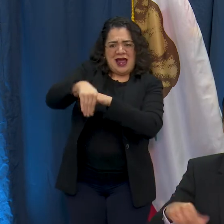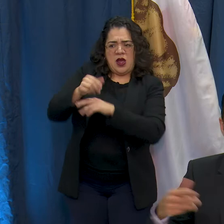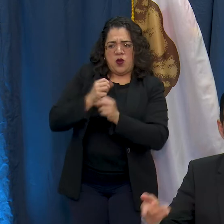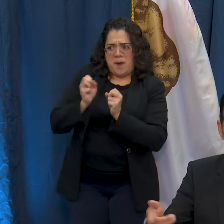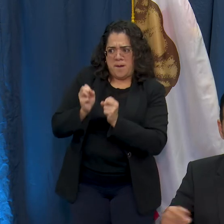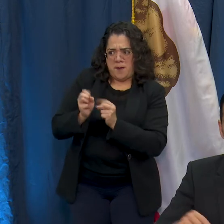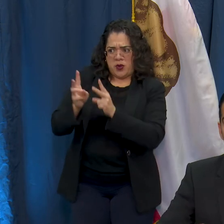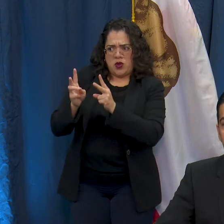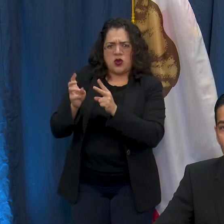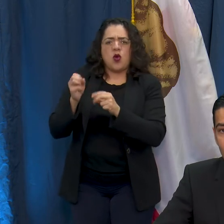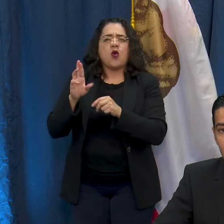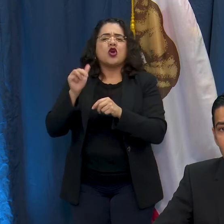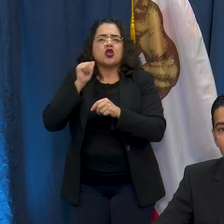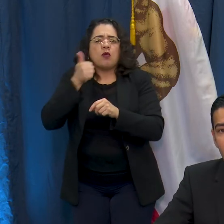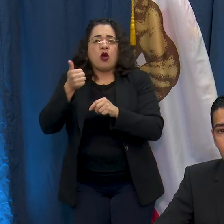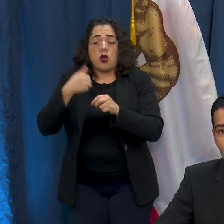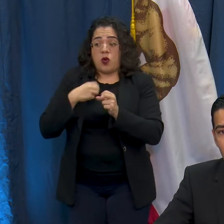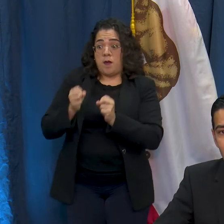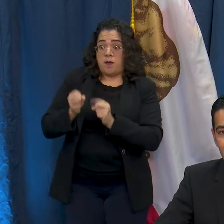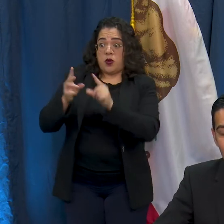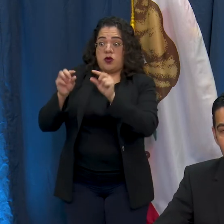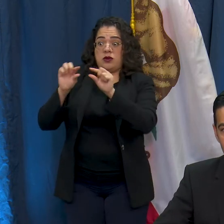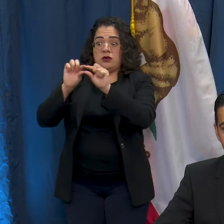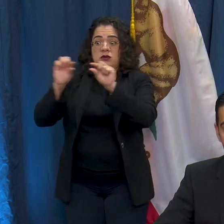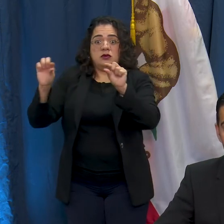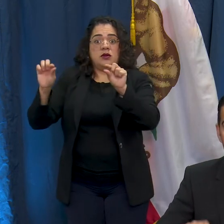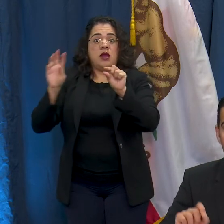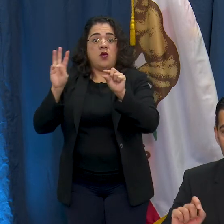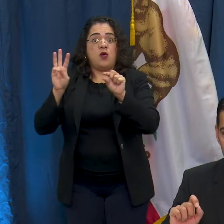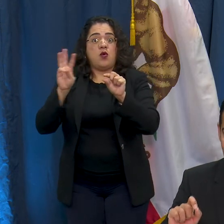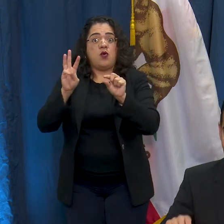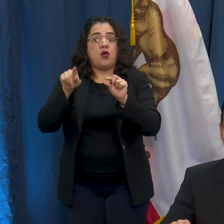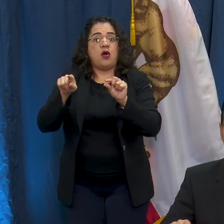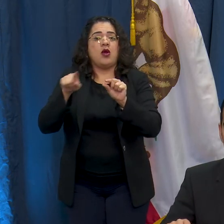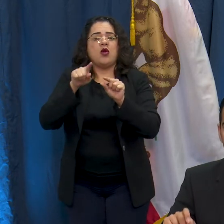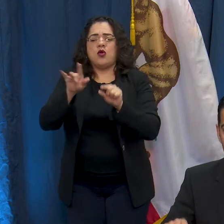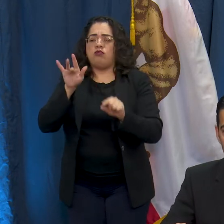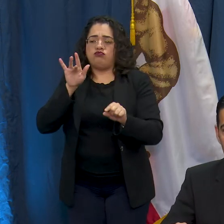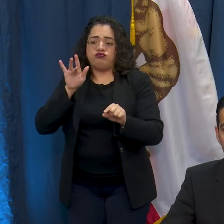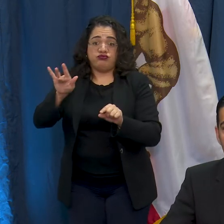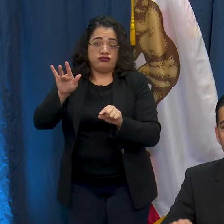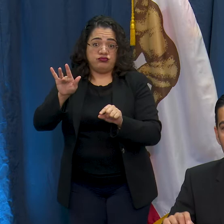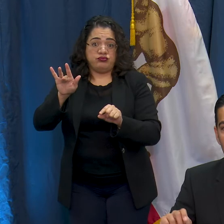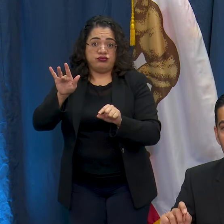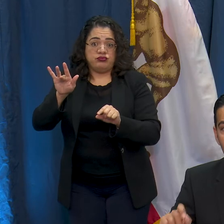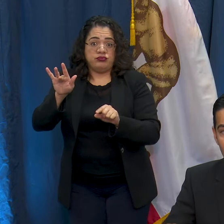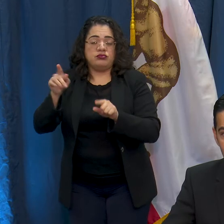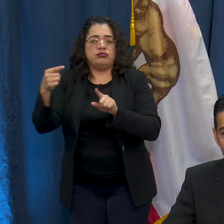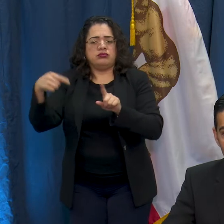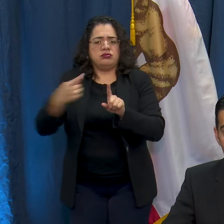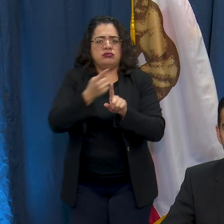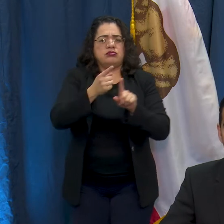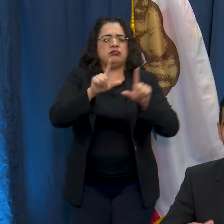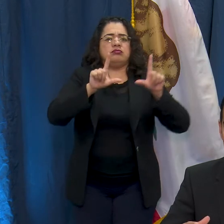for tomorrow but once the link is posted later tonight it will take you to the platform that's been